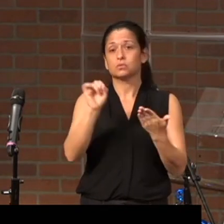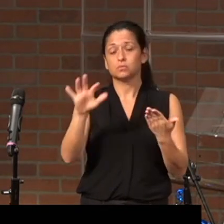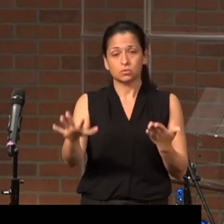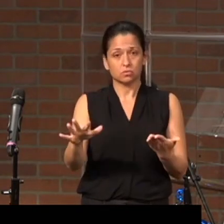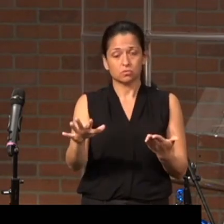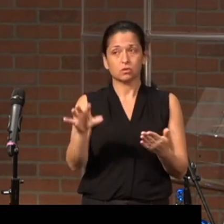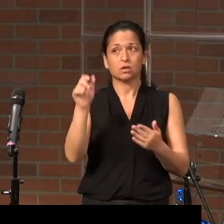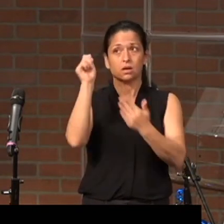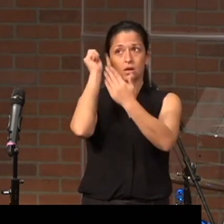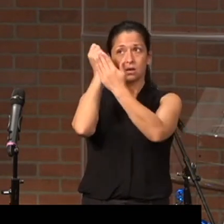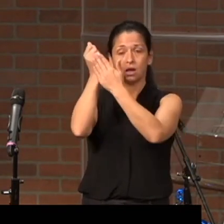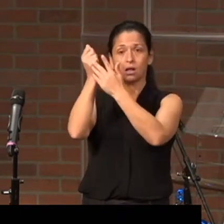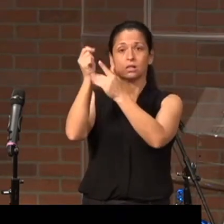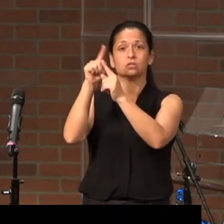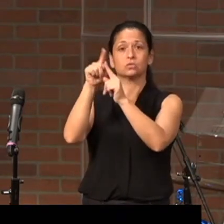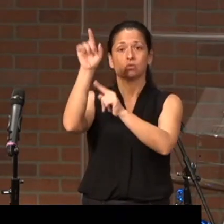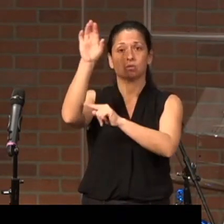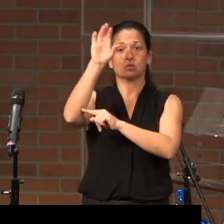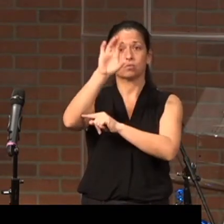nailing it to the cross.